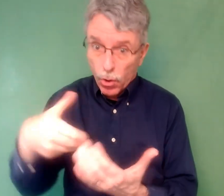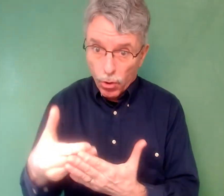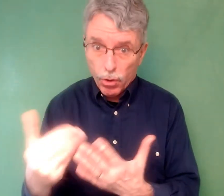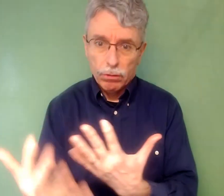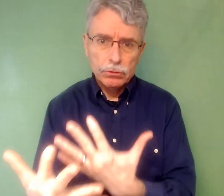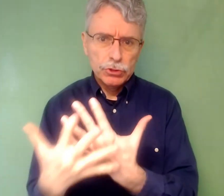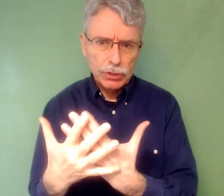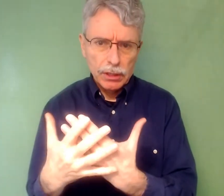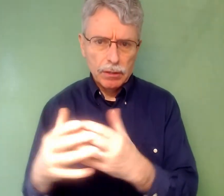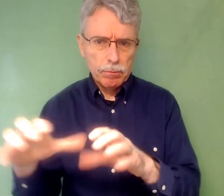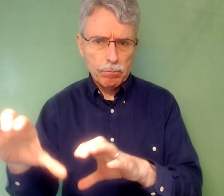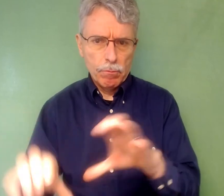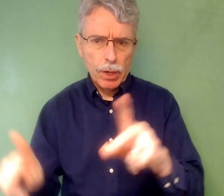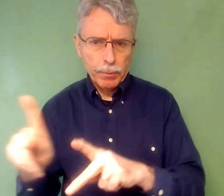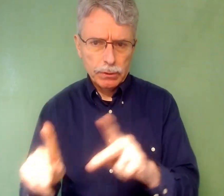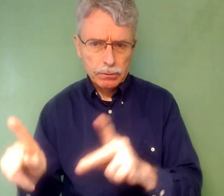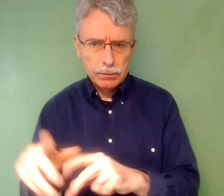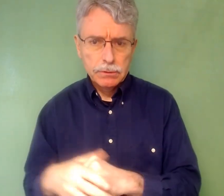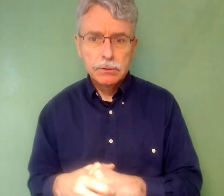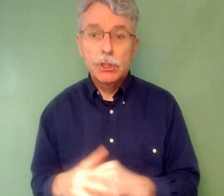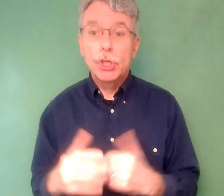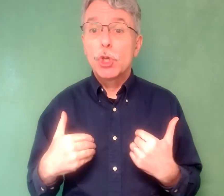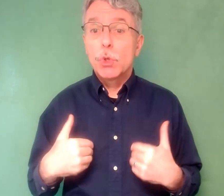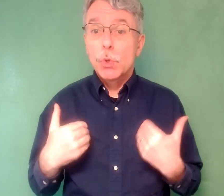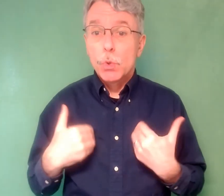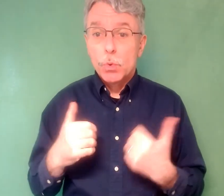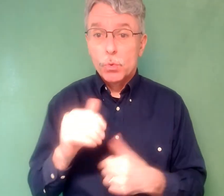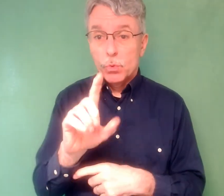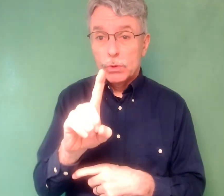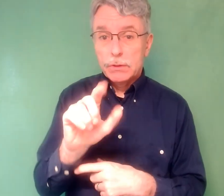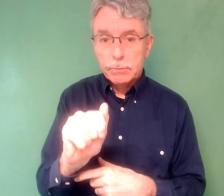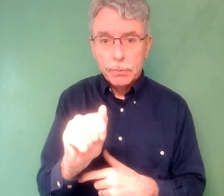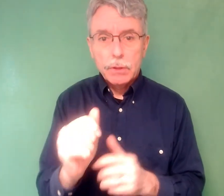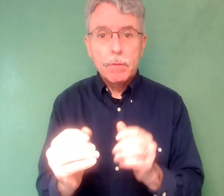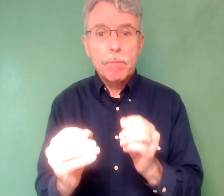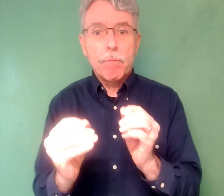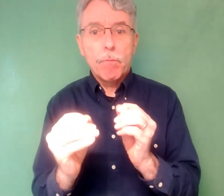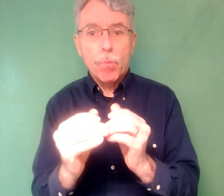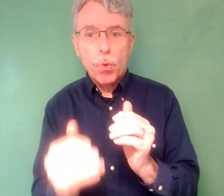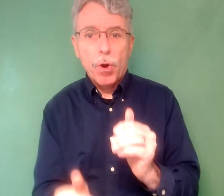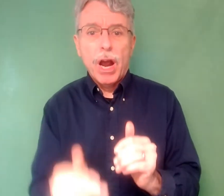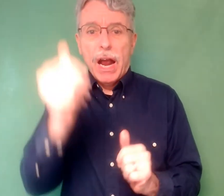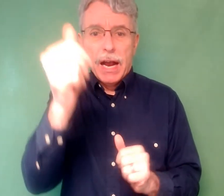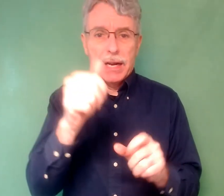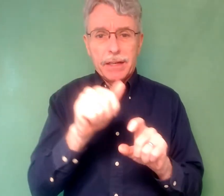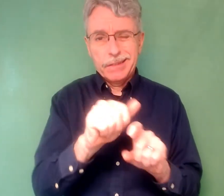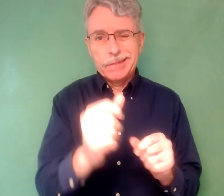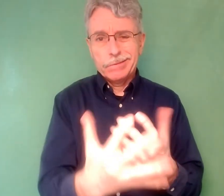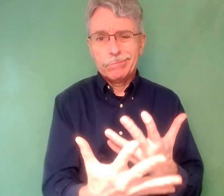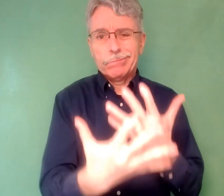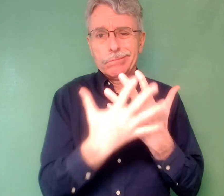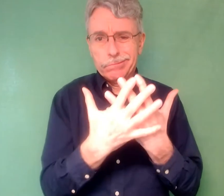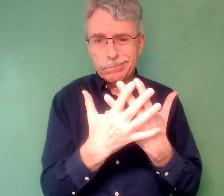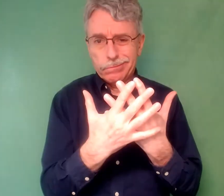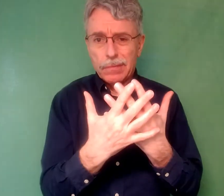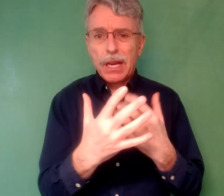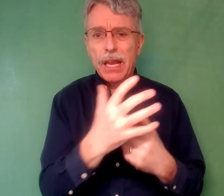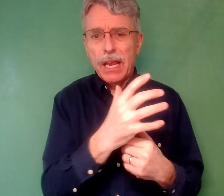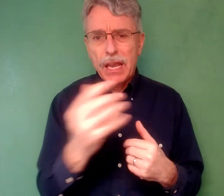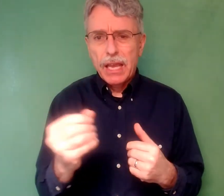many surveys are not accessible because they use traditional survey methodologies which overlook materials and information is not